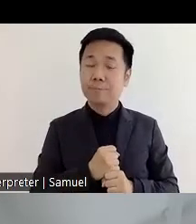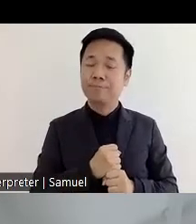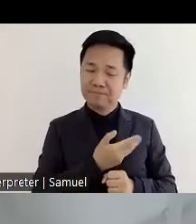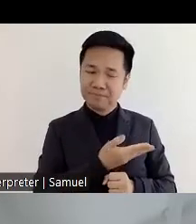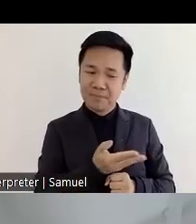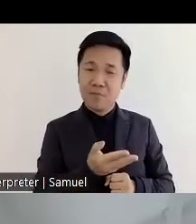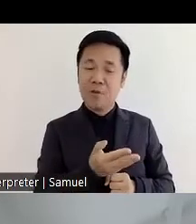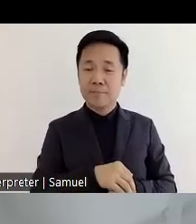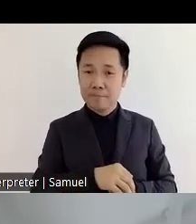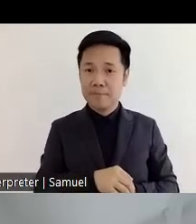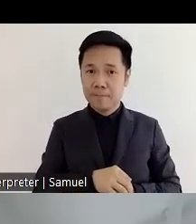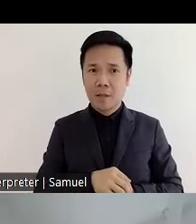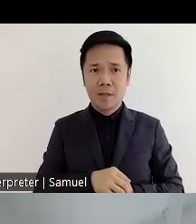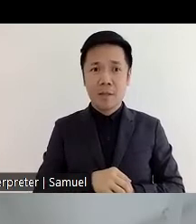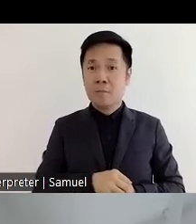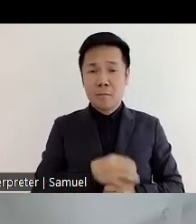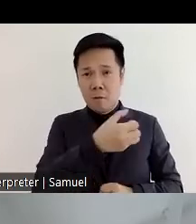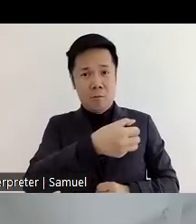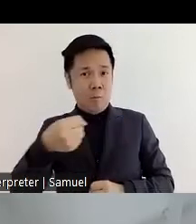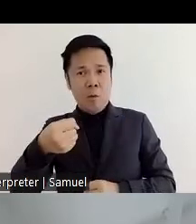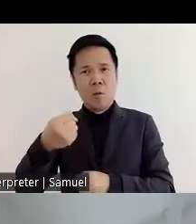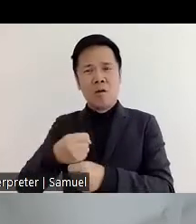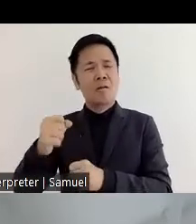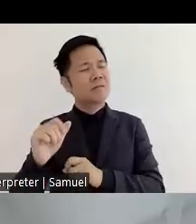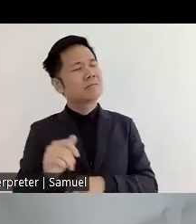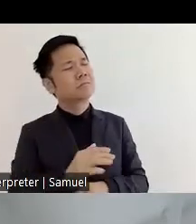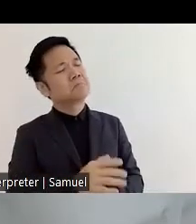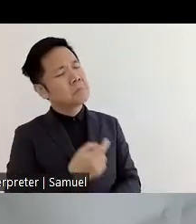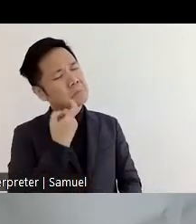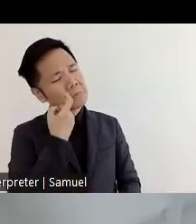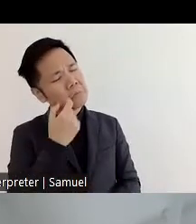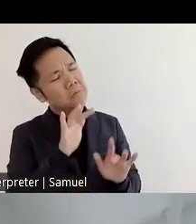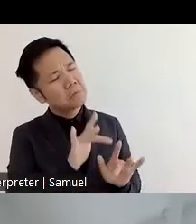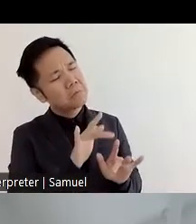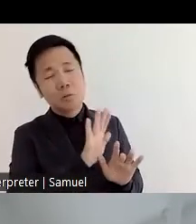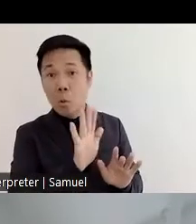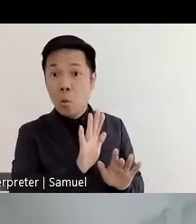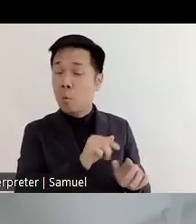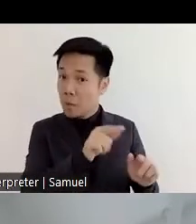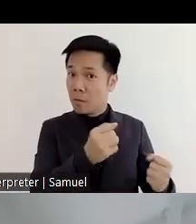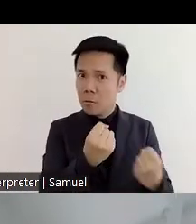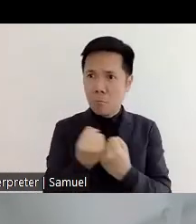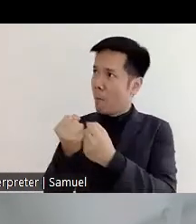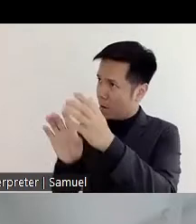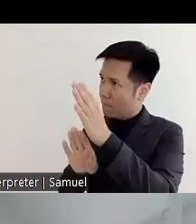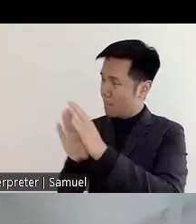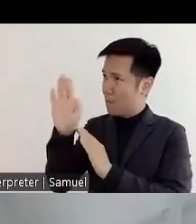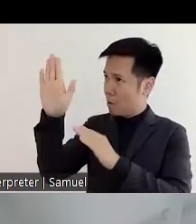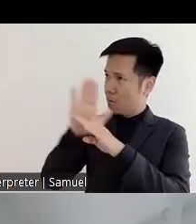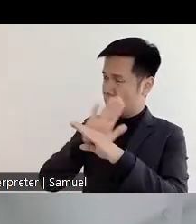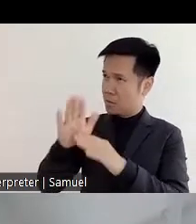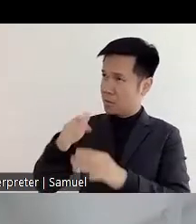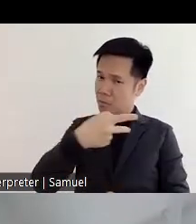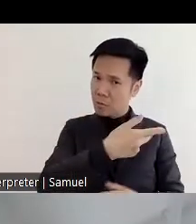telling them don't hire these youth out of pity but because it helps your business we have several um